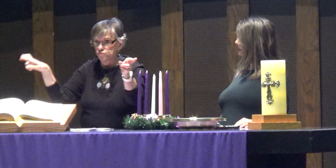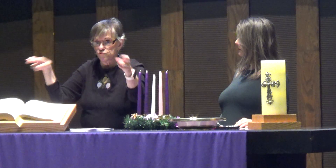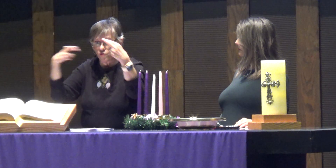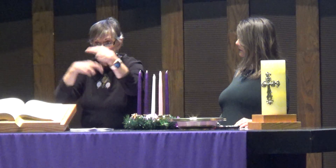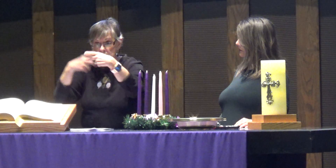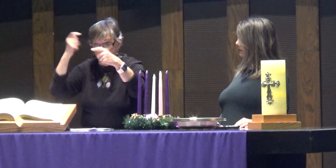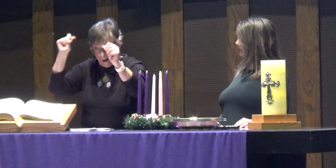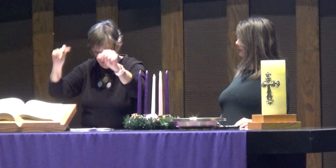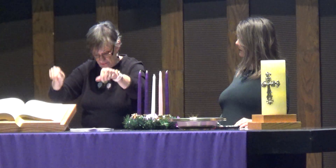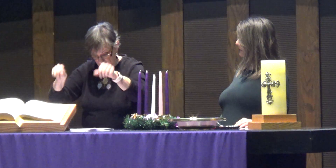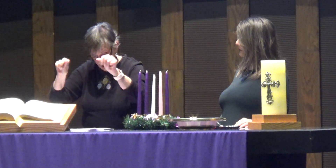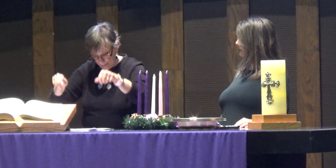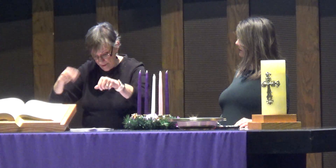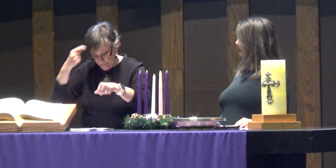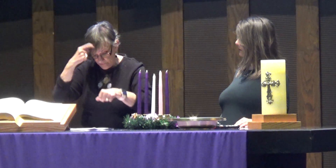guest room available for them.